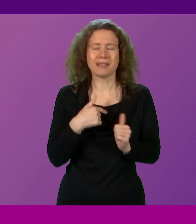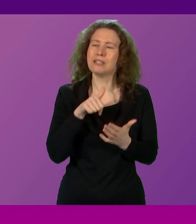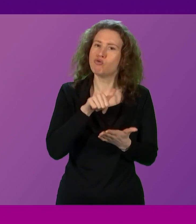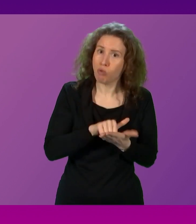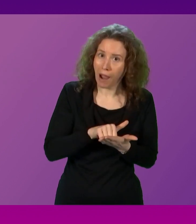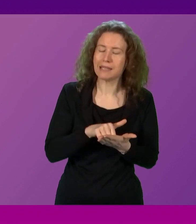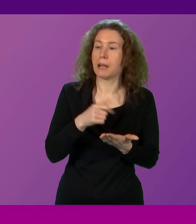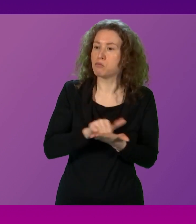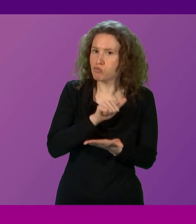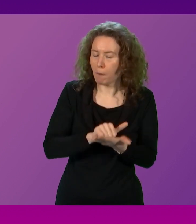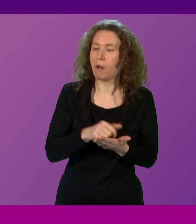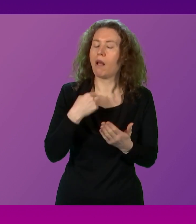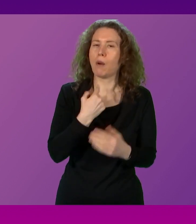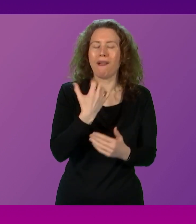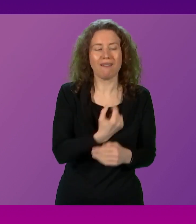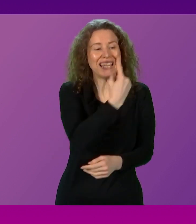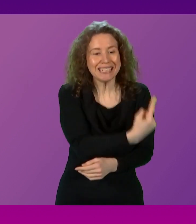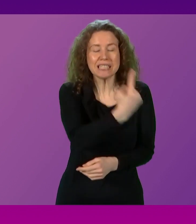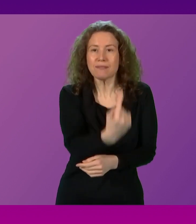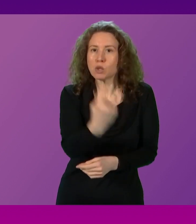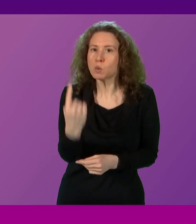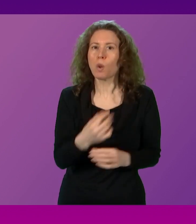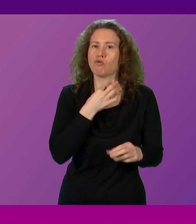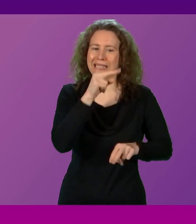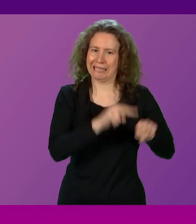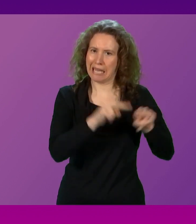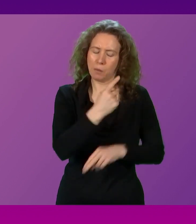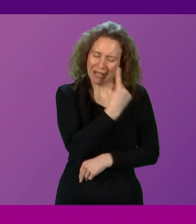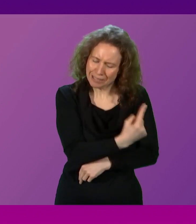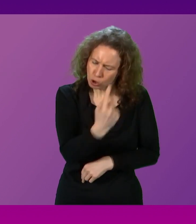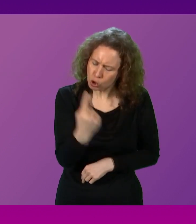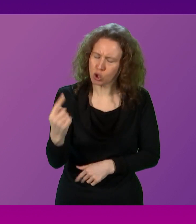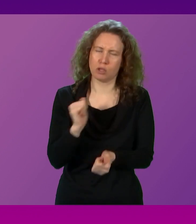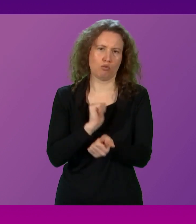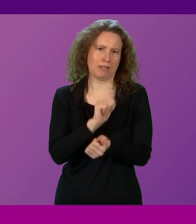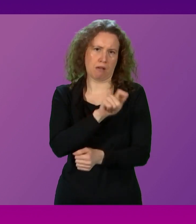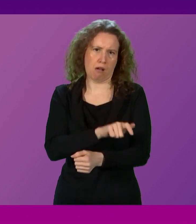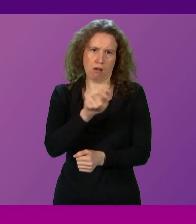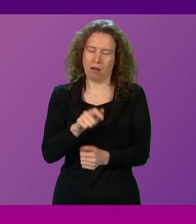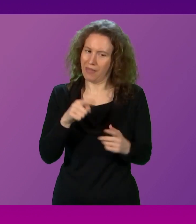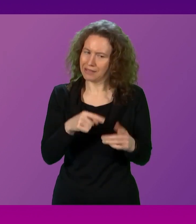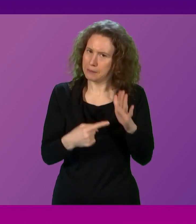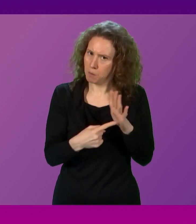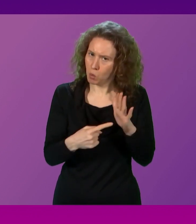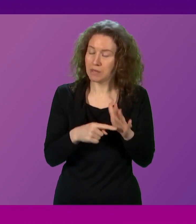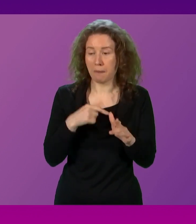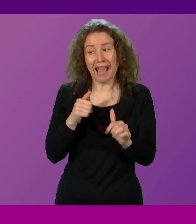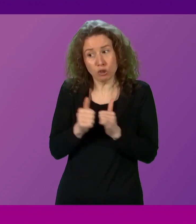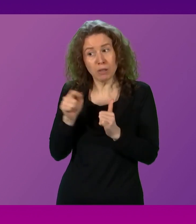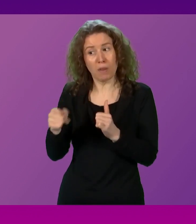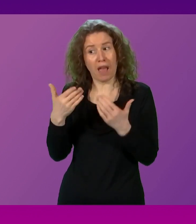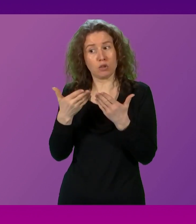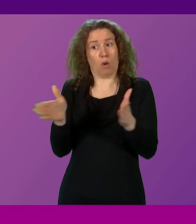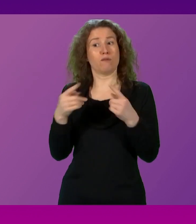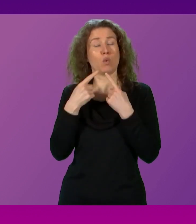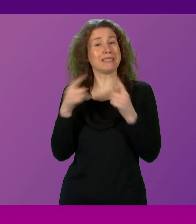that there are individualised risk assessments done on every prisoner, and that is important. But I agree with that statement.